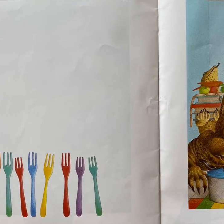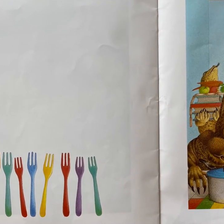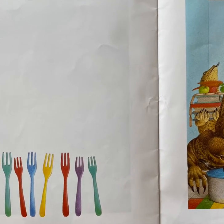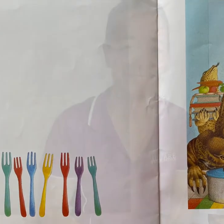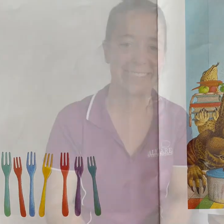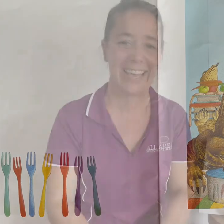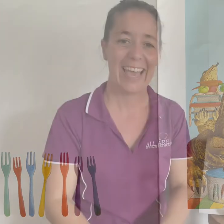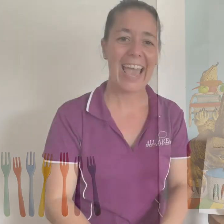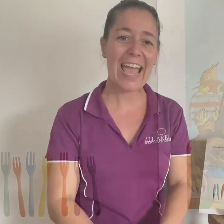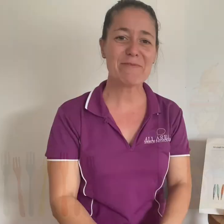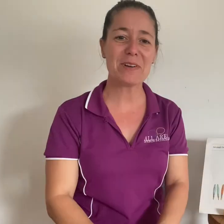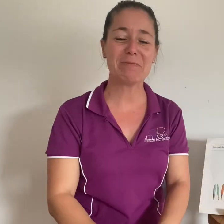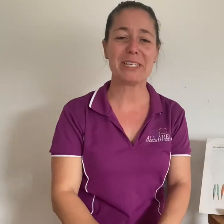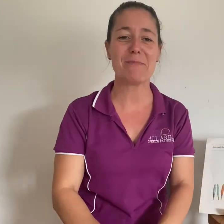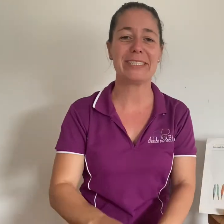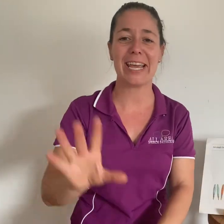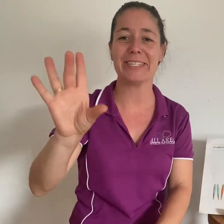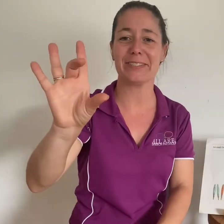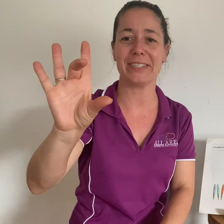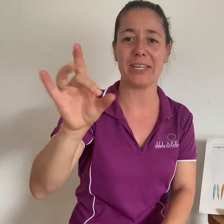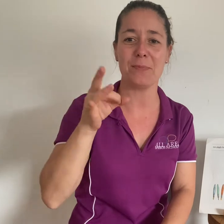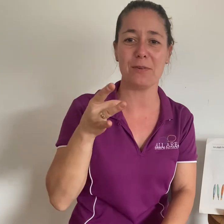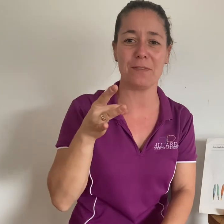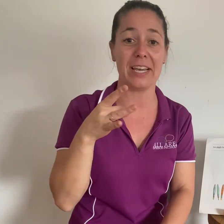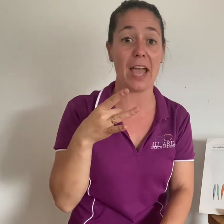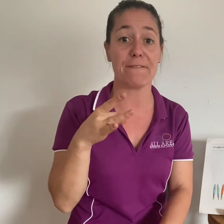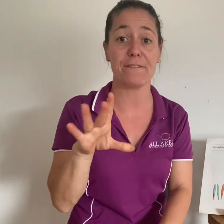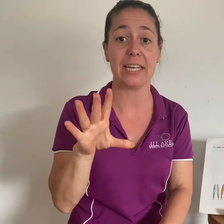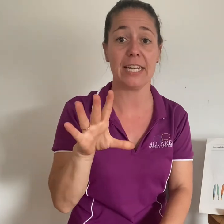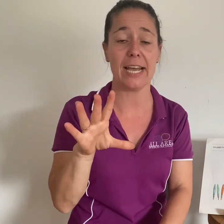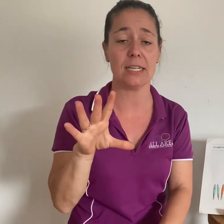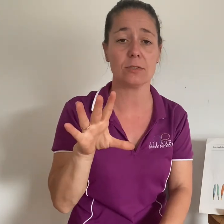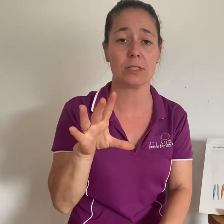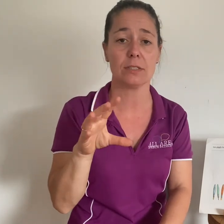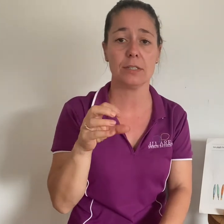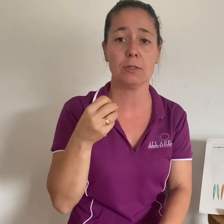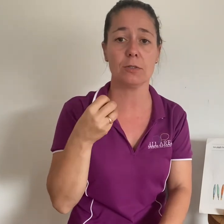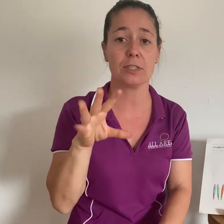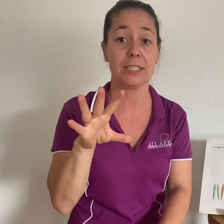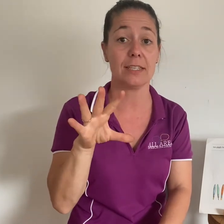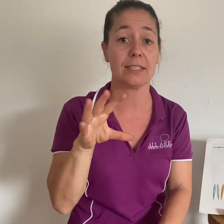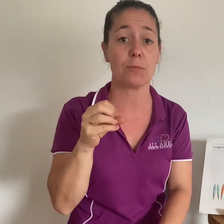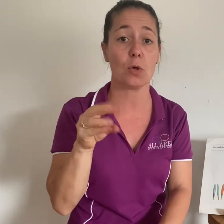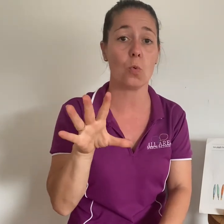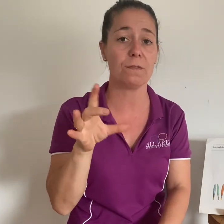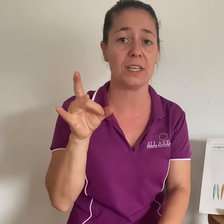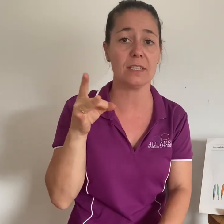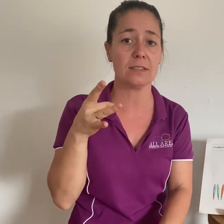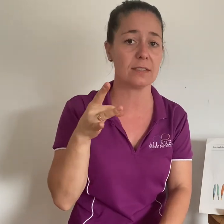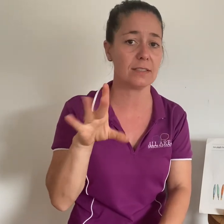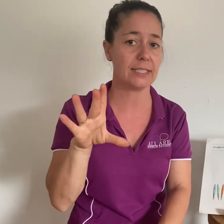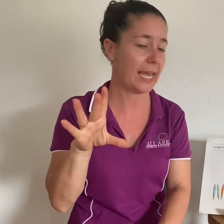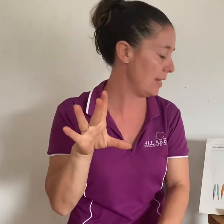and we're up to number 10 so take your middle finger and flick it out you'll also see this done with all fingers 10